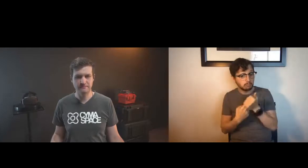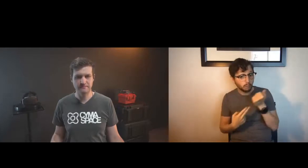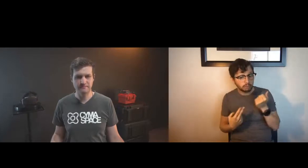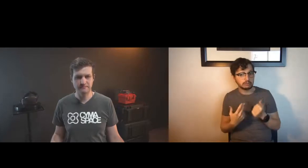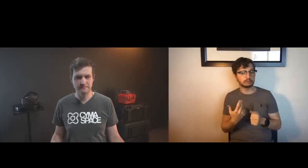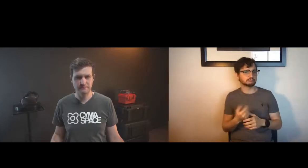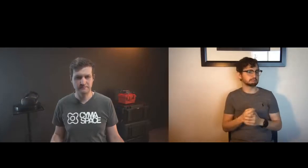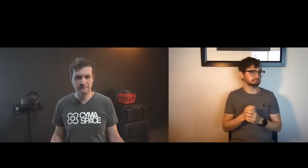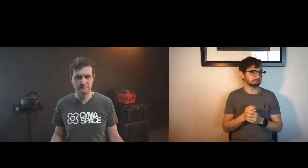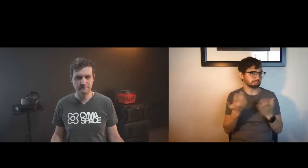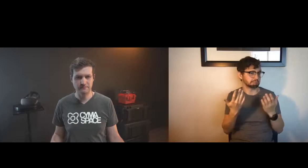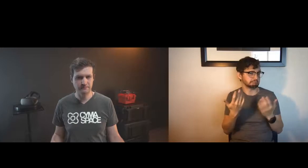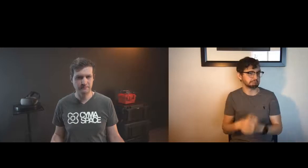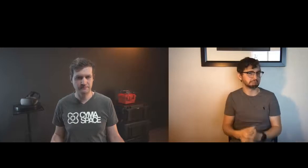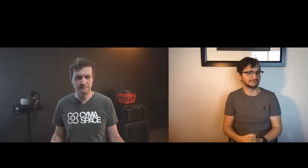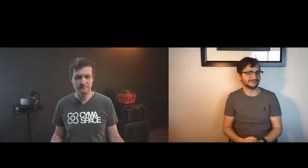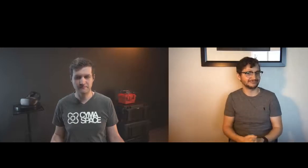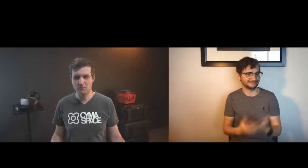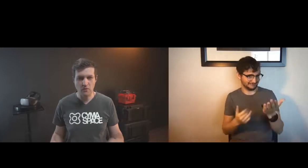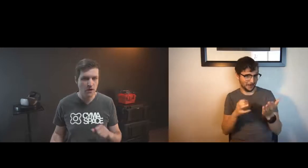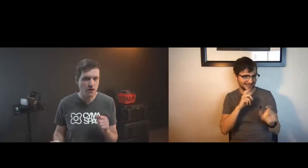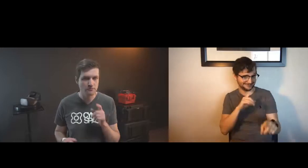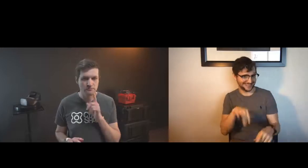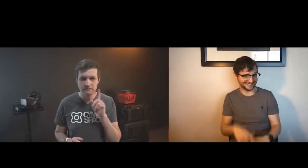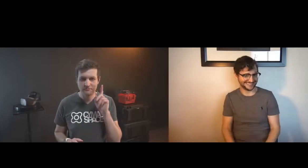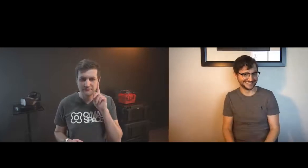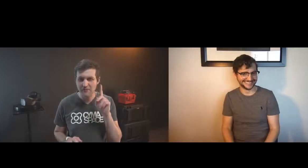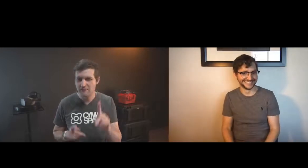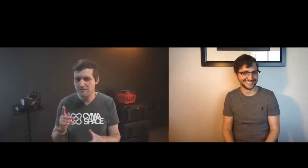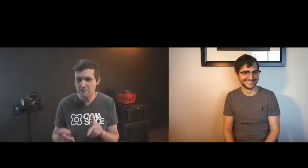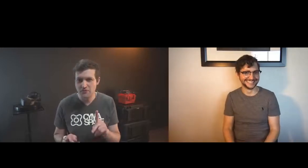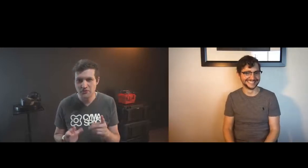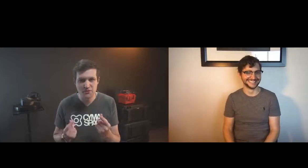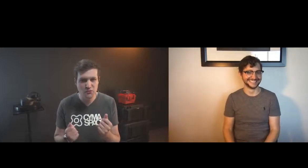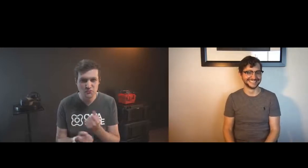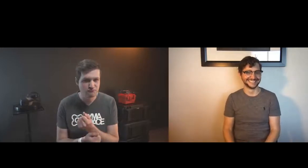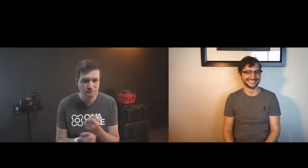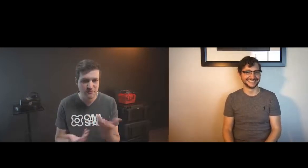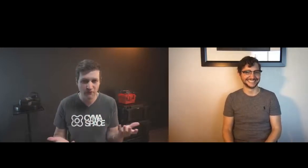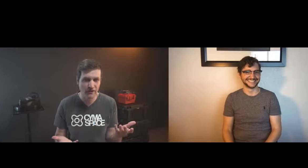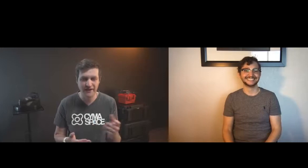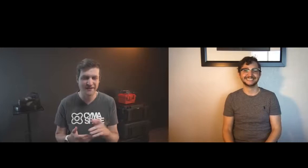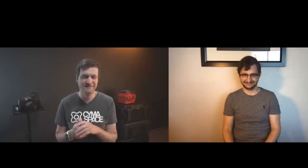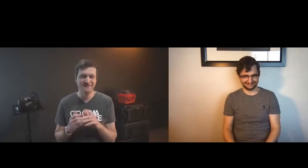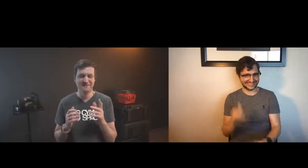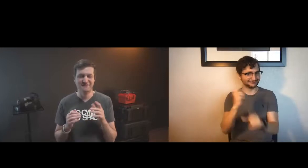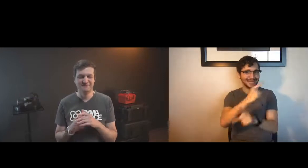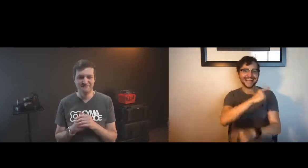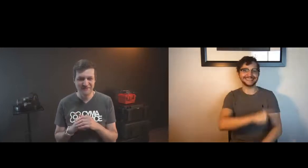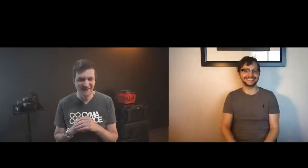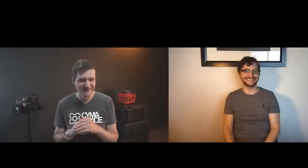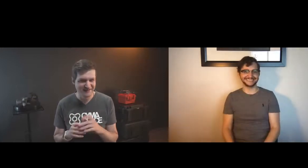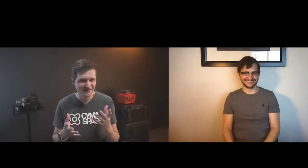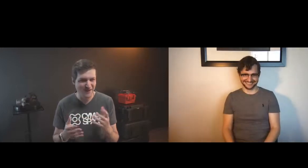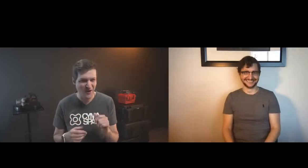two for example oh well i'll leave it there would you like to answer mark's question well deaf people can do